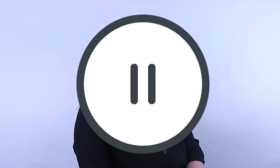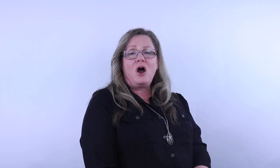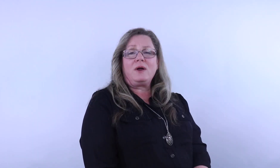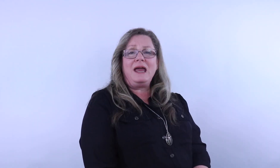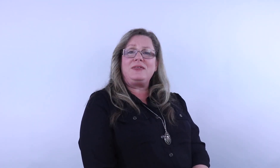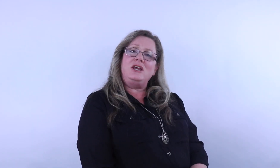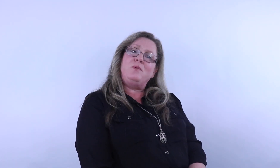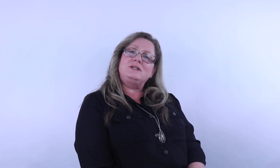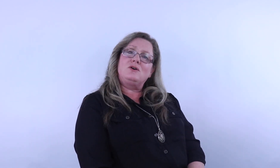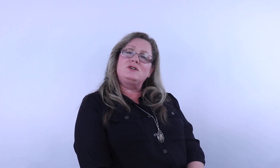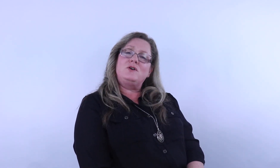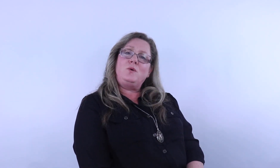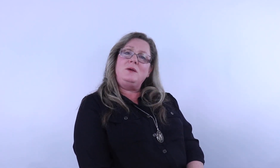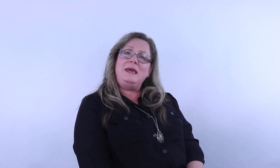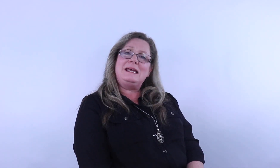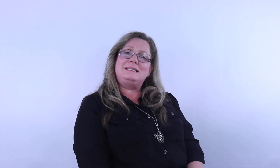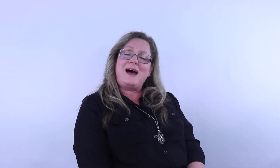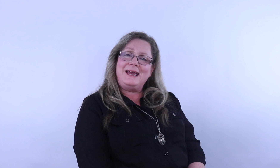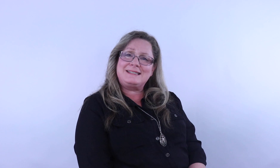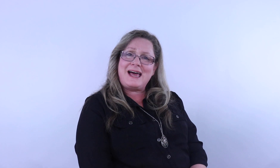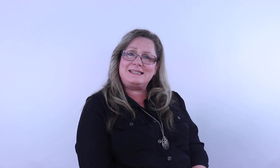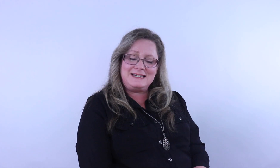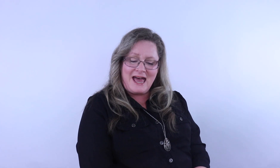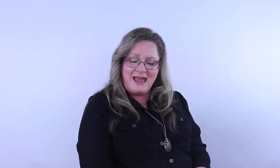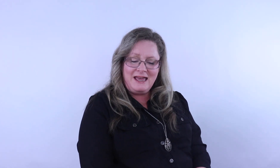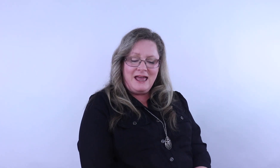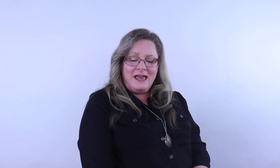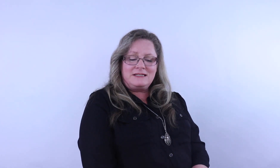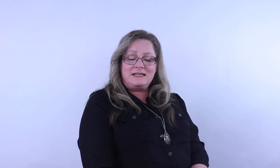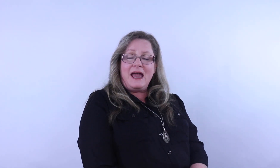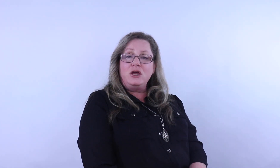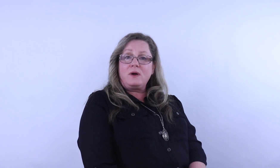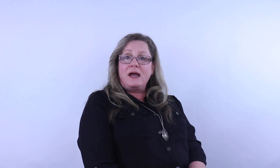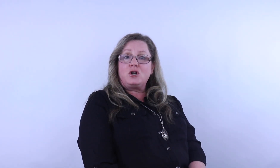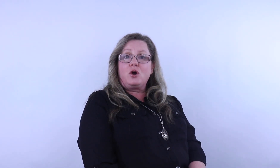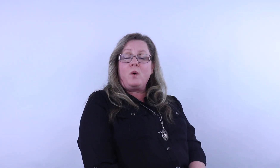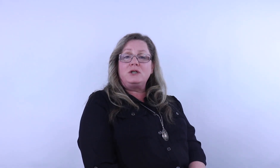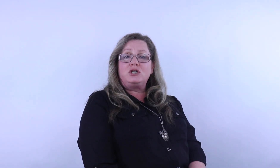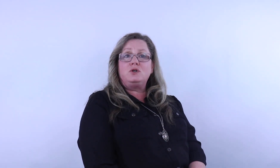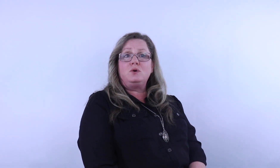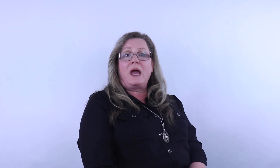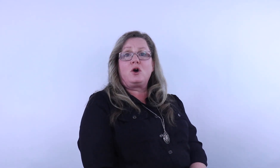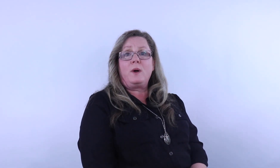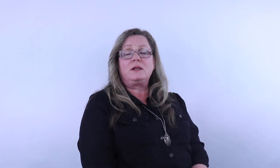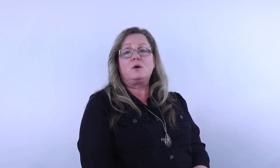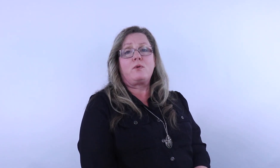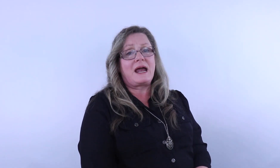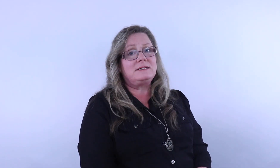Okay, thank you boys and girls for joining me in science class today. Today you guys are going to do a quick little practice